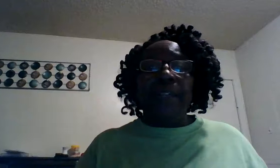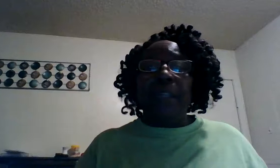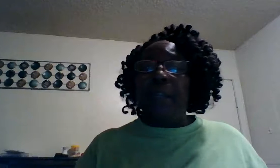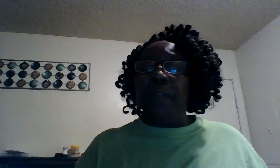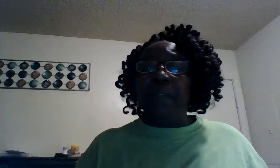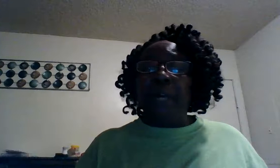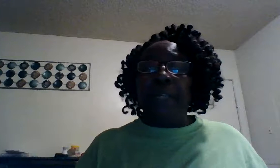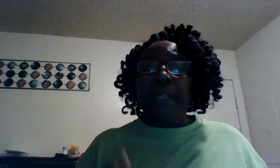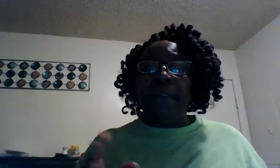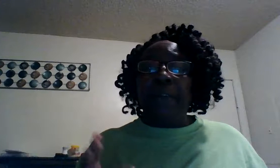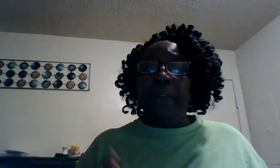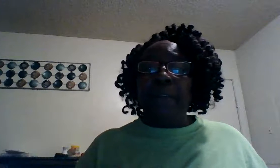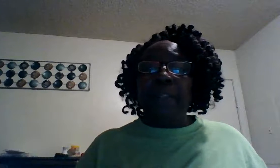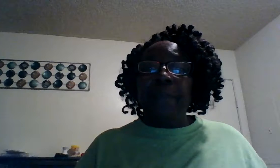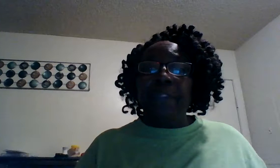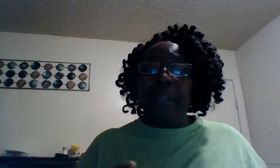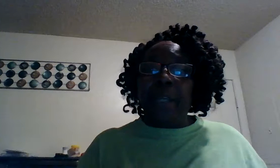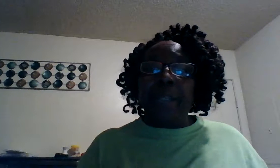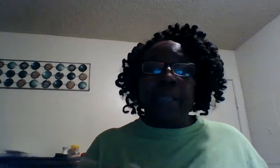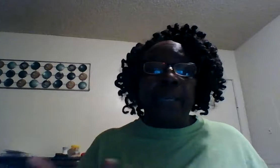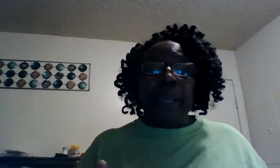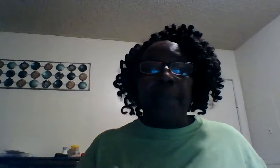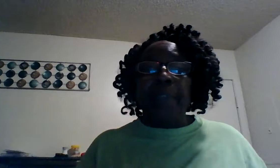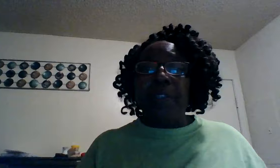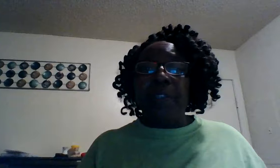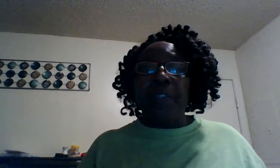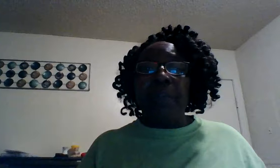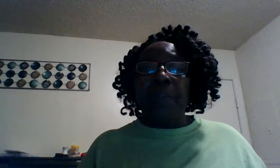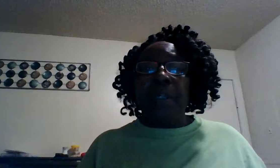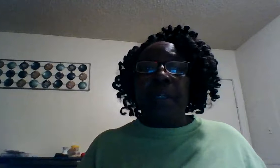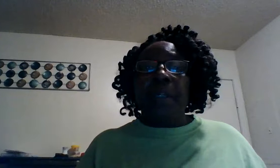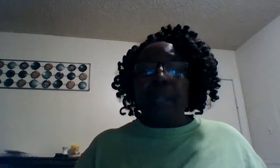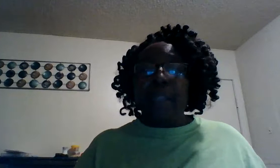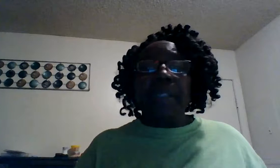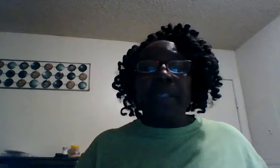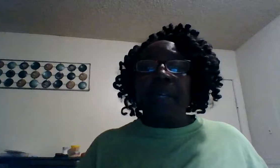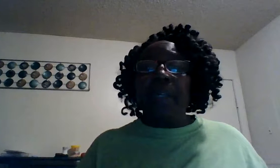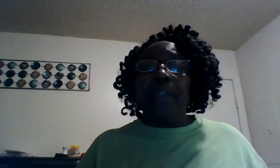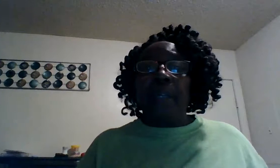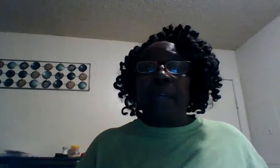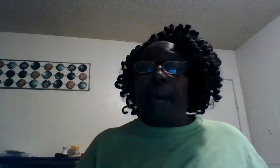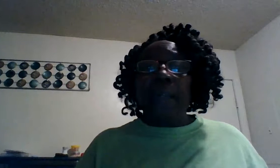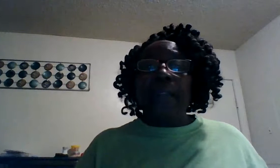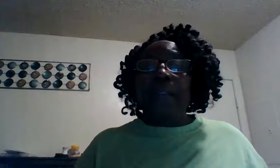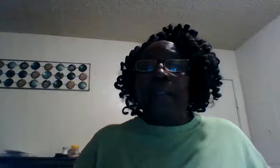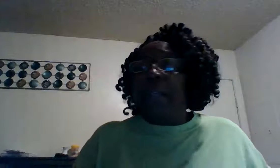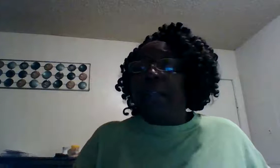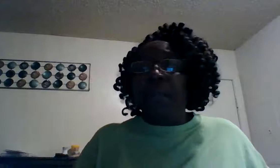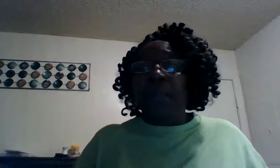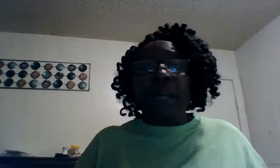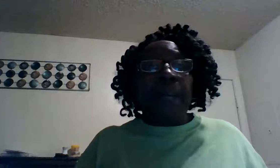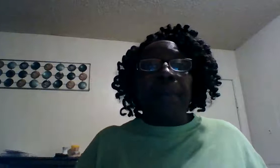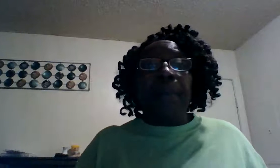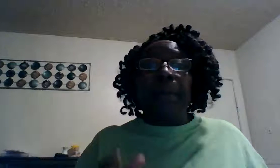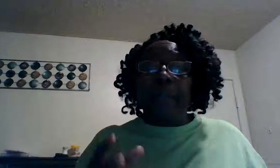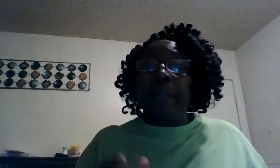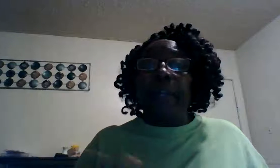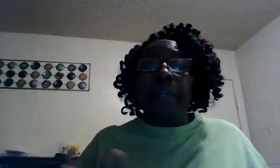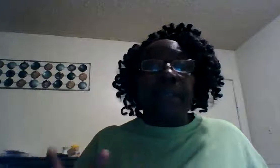say don't nobody the lord don't love you to let that happen to you yes he does i looked at it in my life like well okay thank you